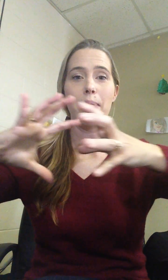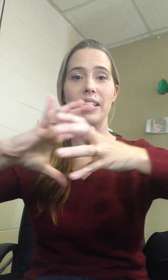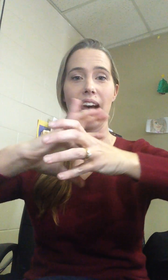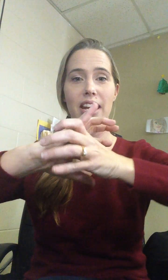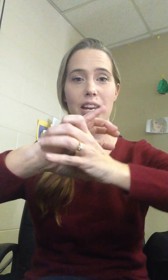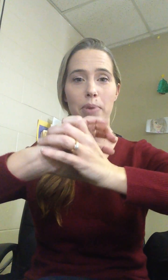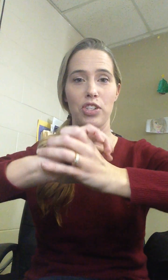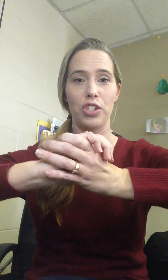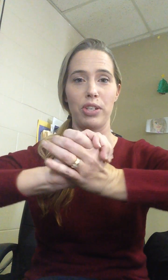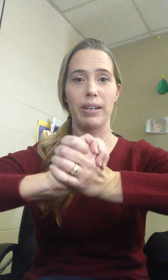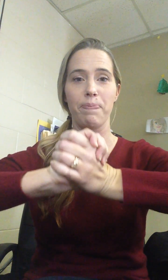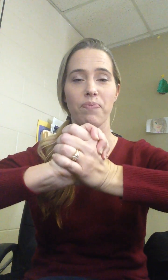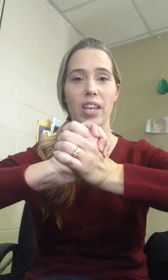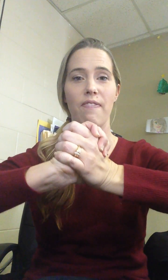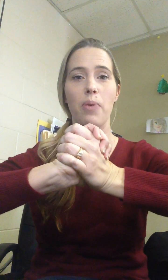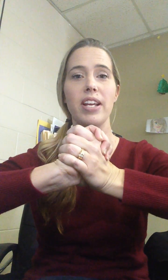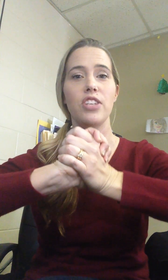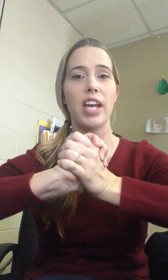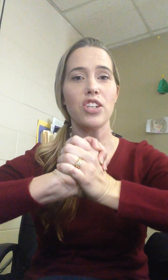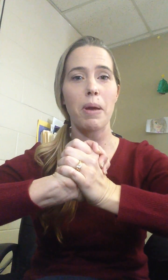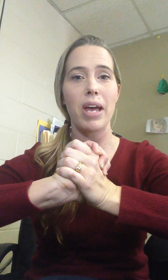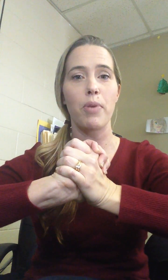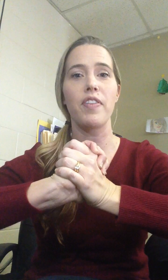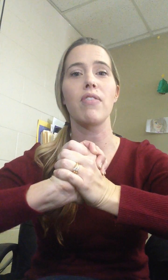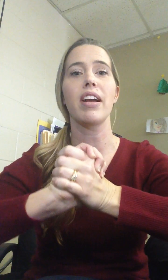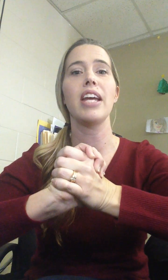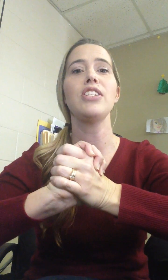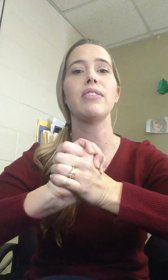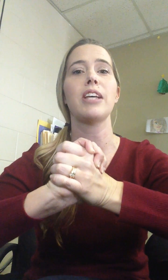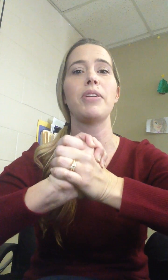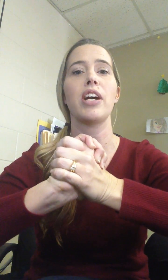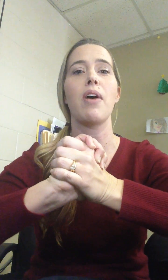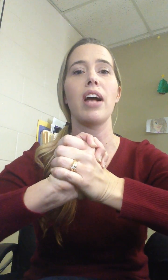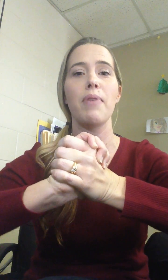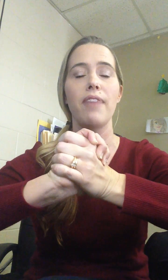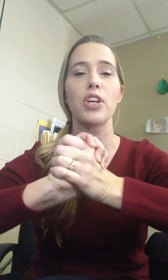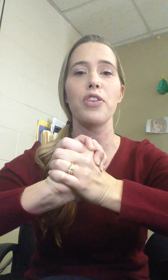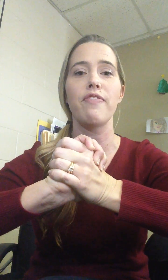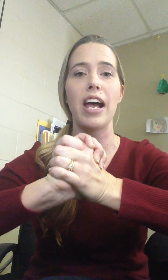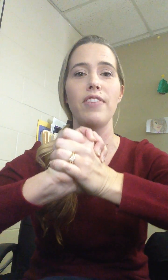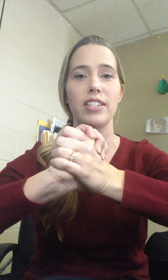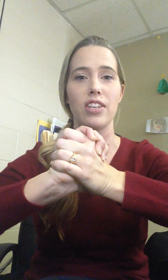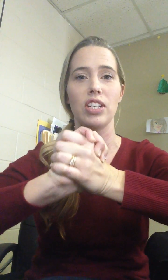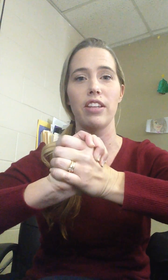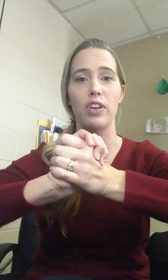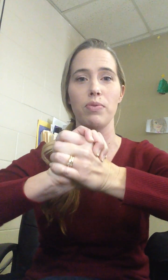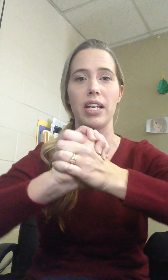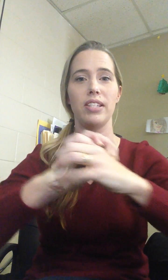that means I added heat and pressure to it if I wanted to change my metamorphic rock into a sedimentary rock I would have to go through five stages the first one is